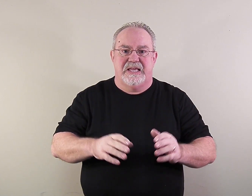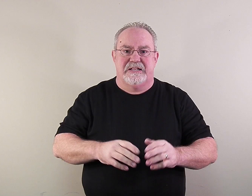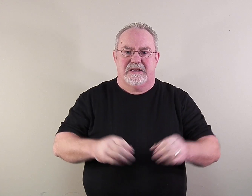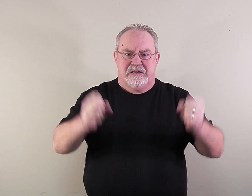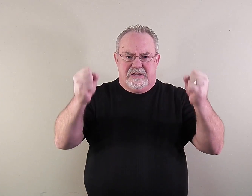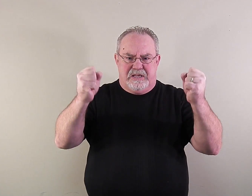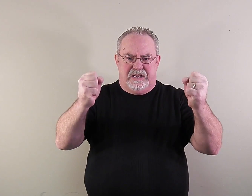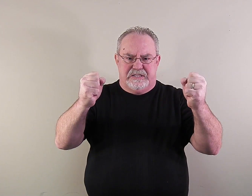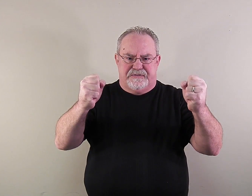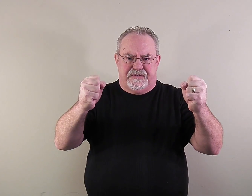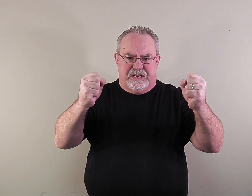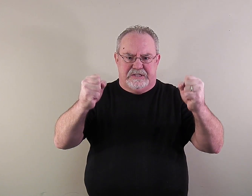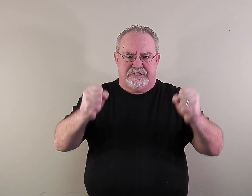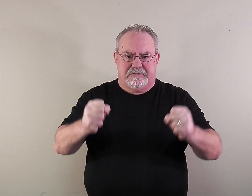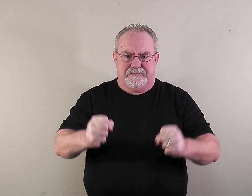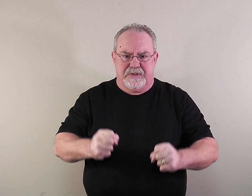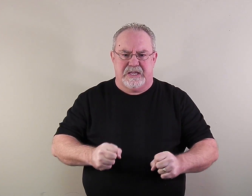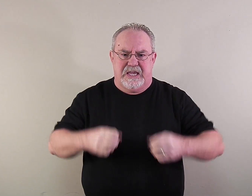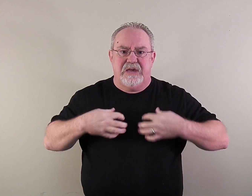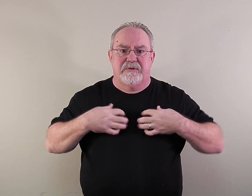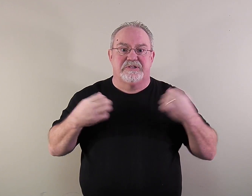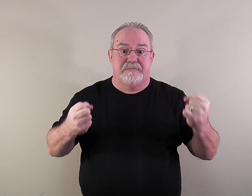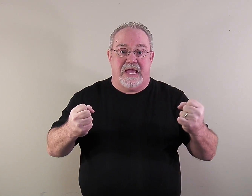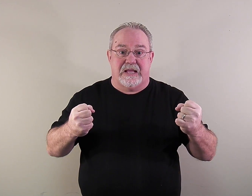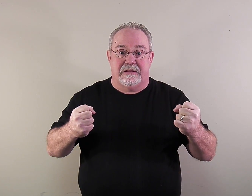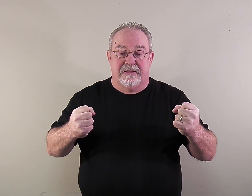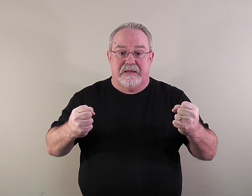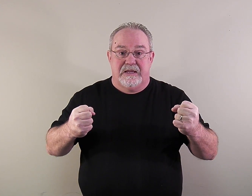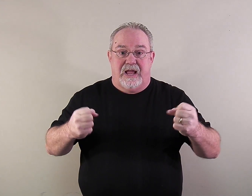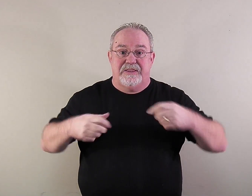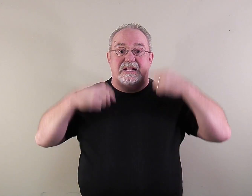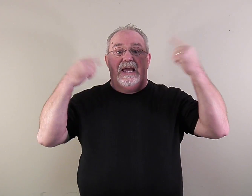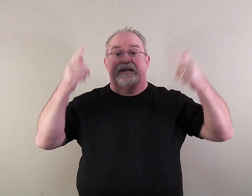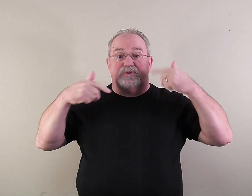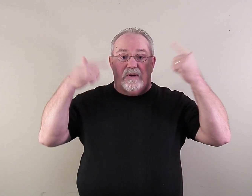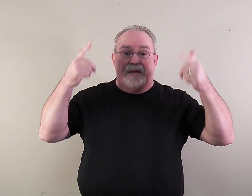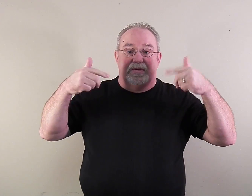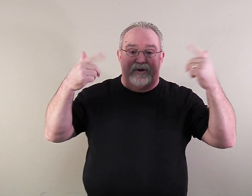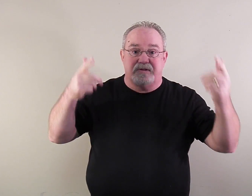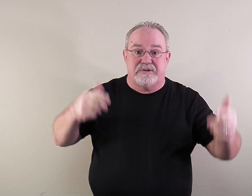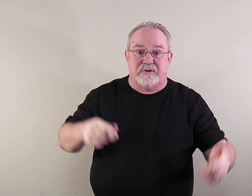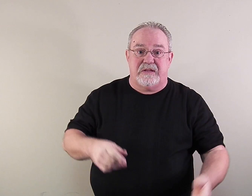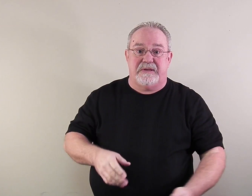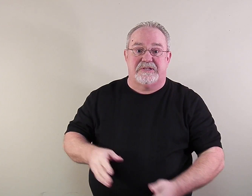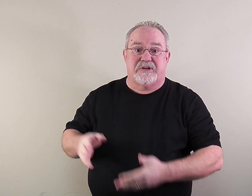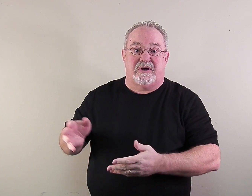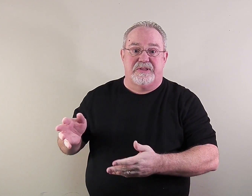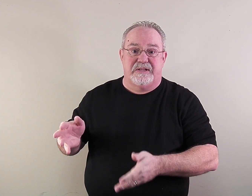end, it is finished, like he was the man. And then he had a dream, and during the dream he saw that